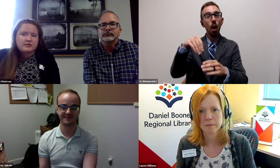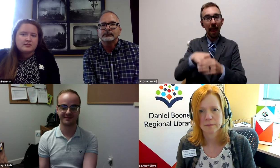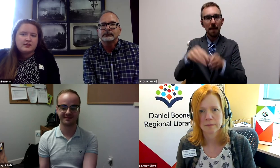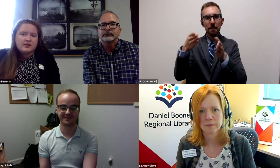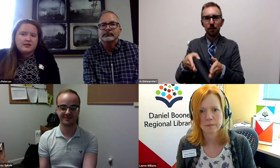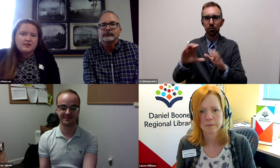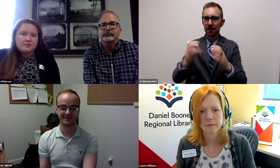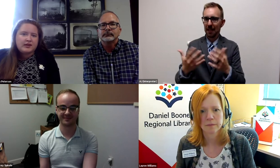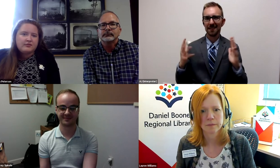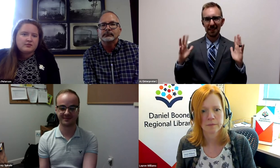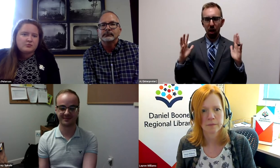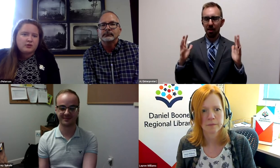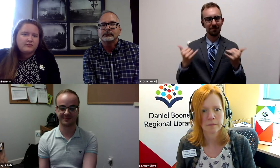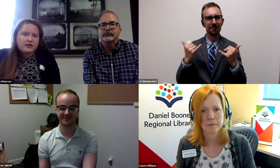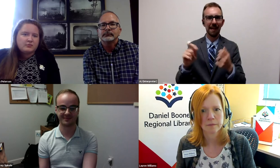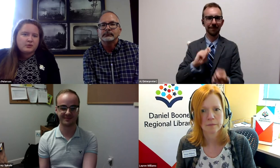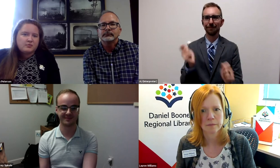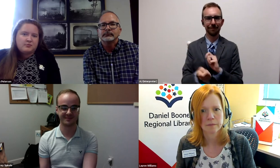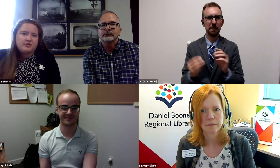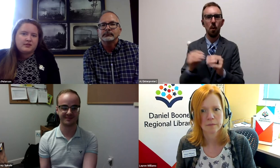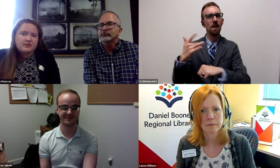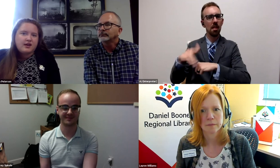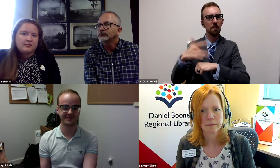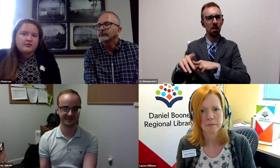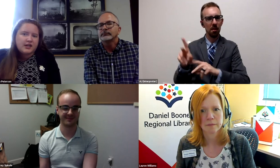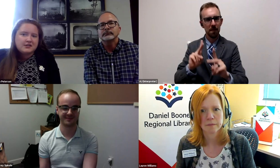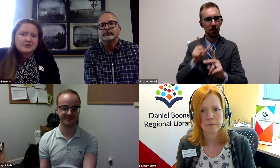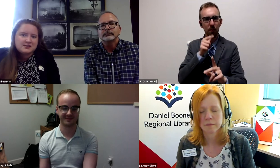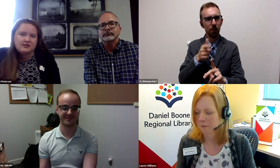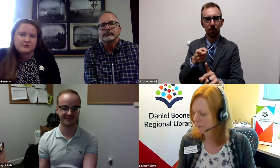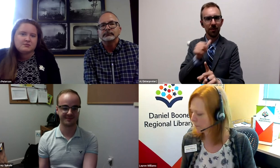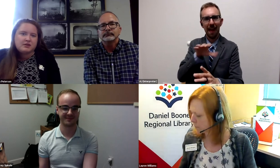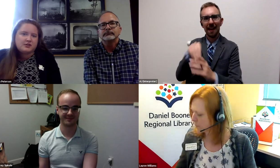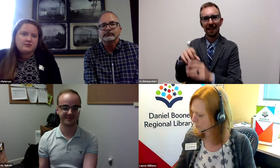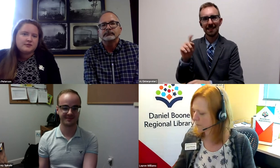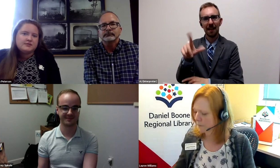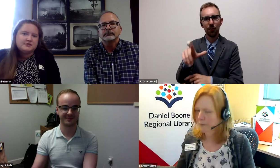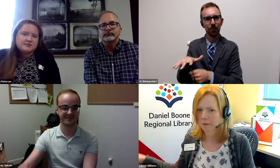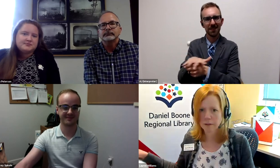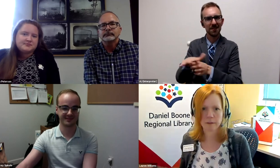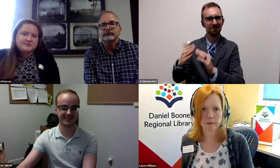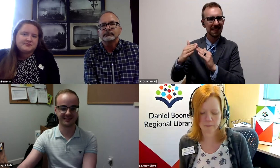options, but now those are more available, the people that are not located in the St. Louis metro.